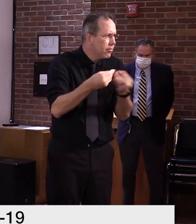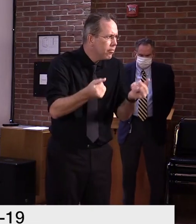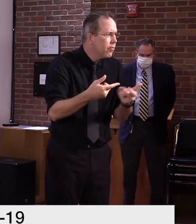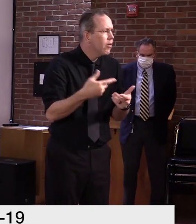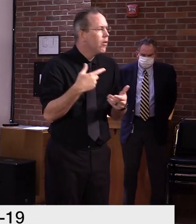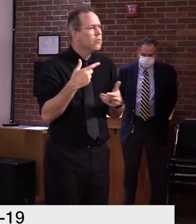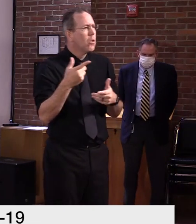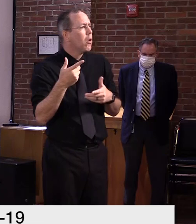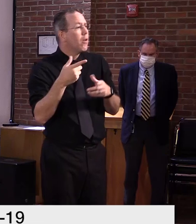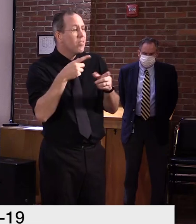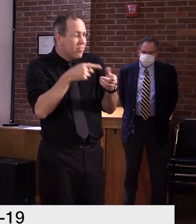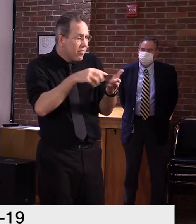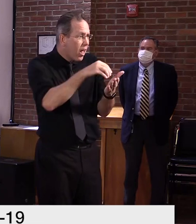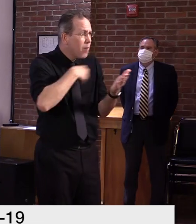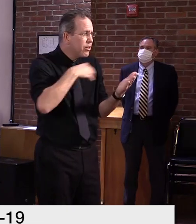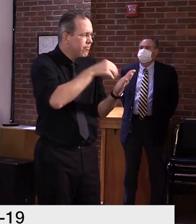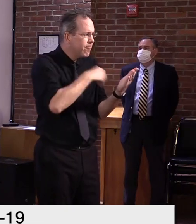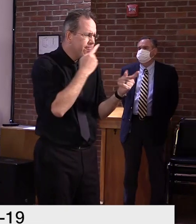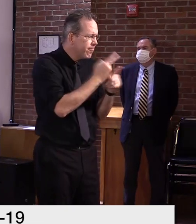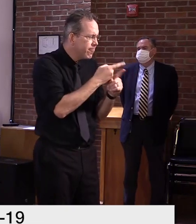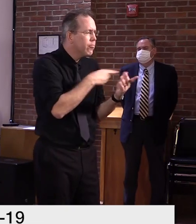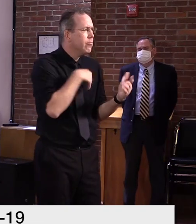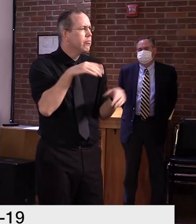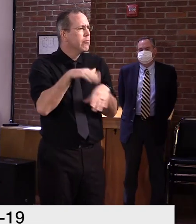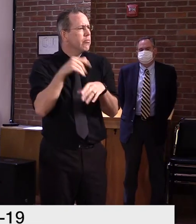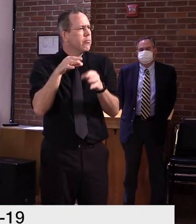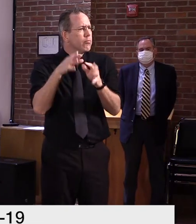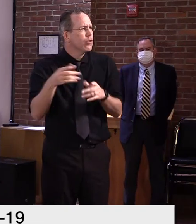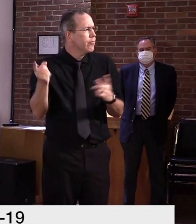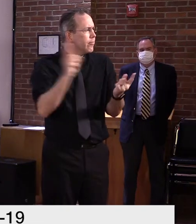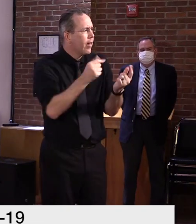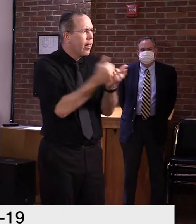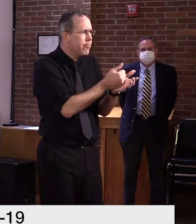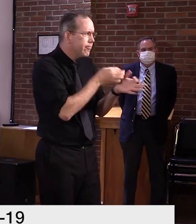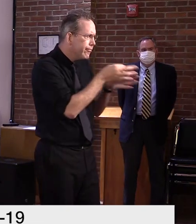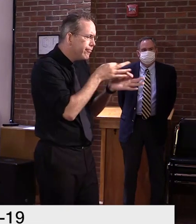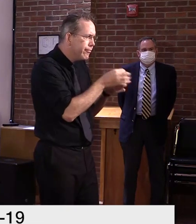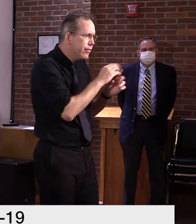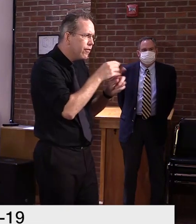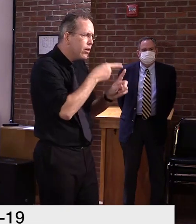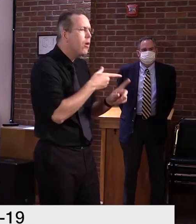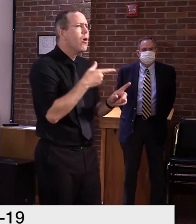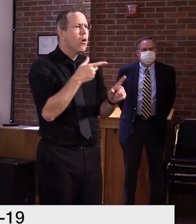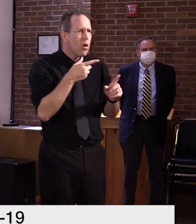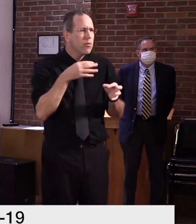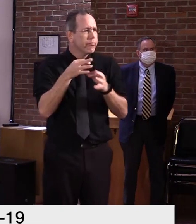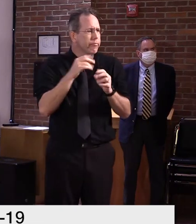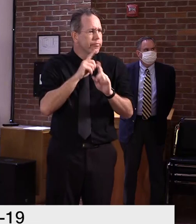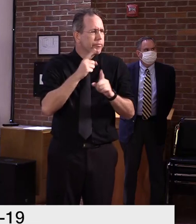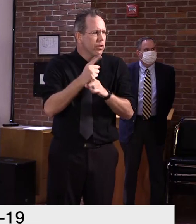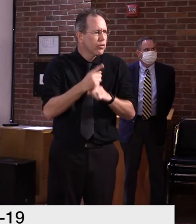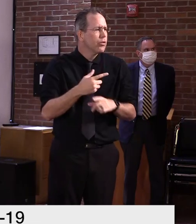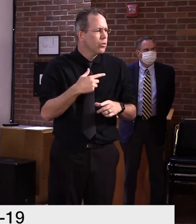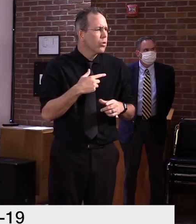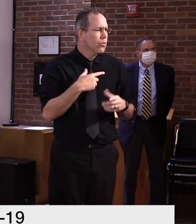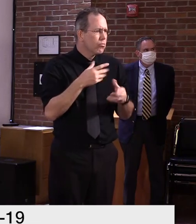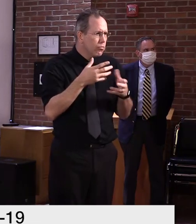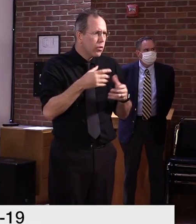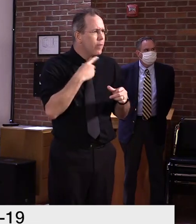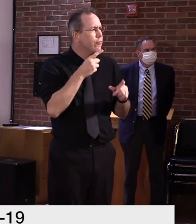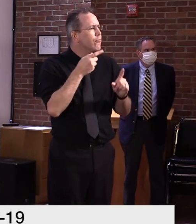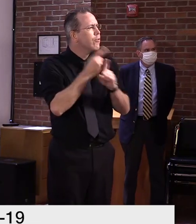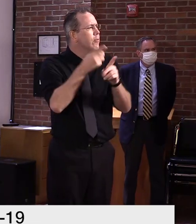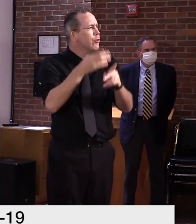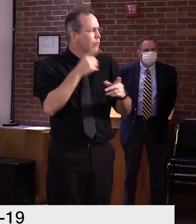isn't resolved right away. And, and they are able to eventually get to a specialist and we're able to dig into it a little bit more. Um,